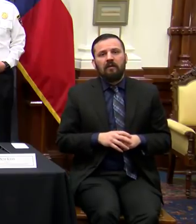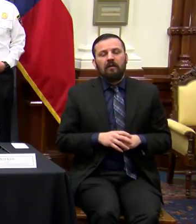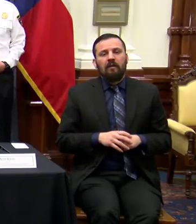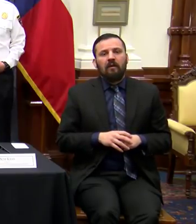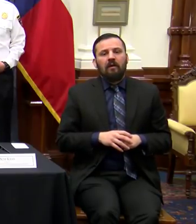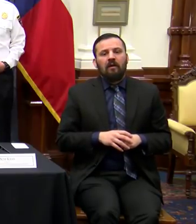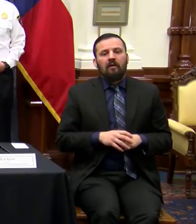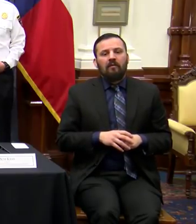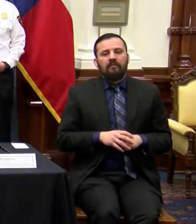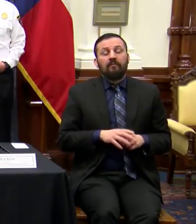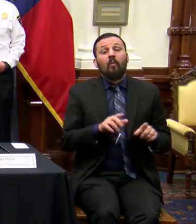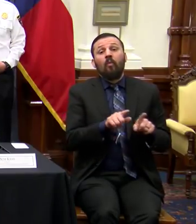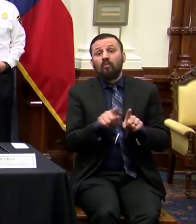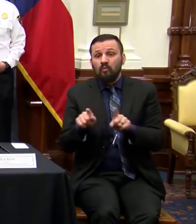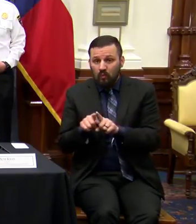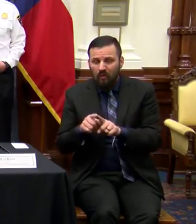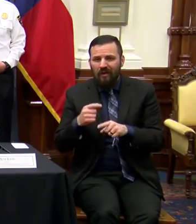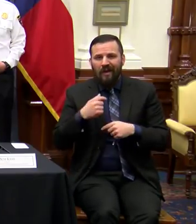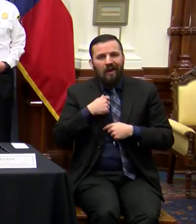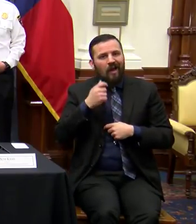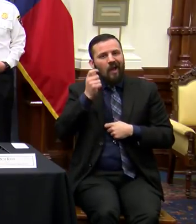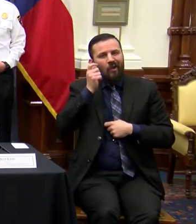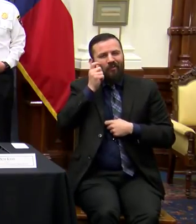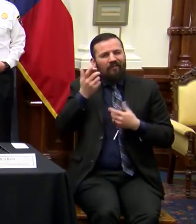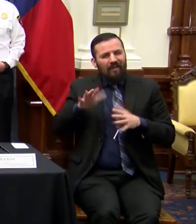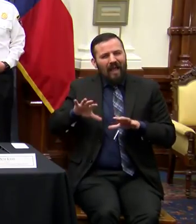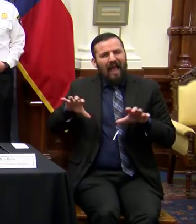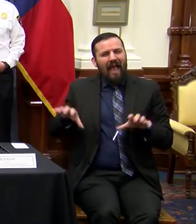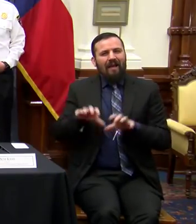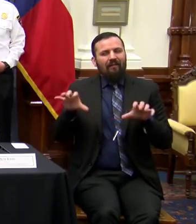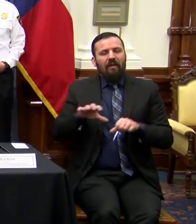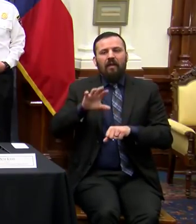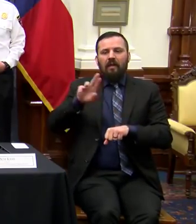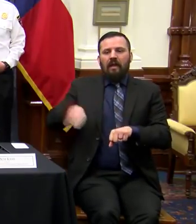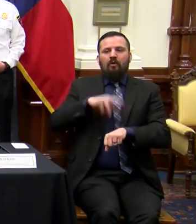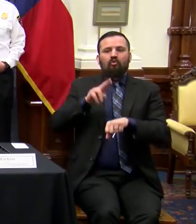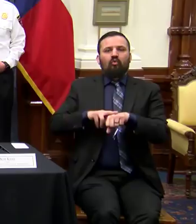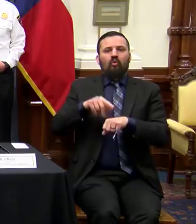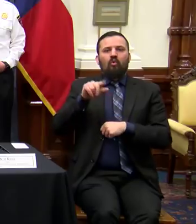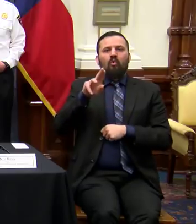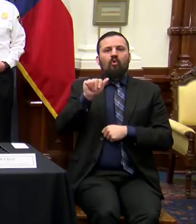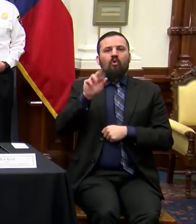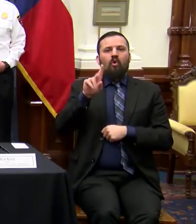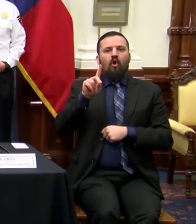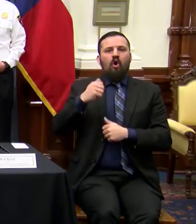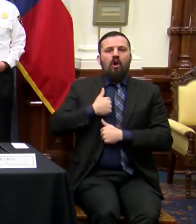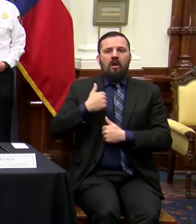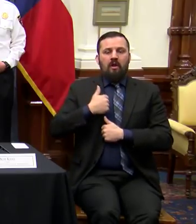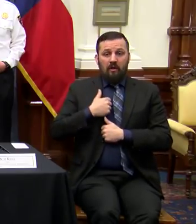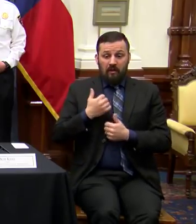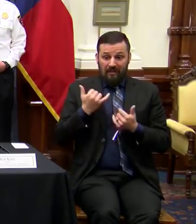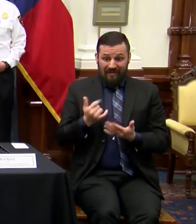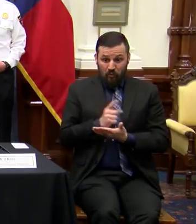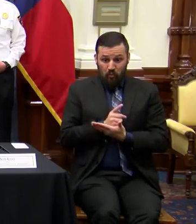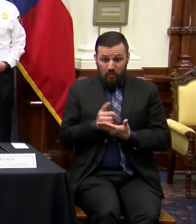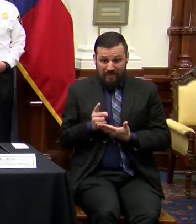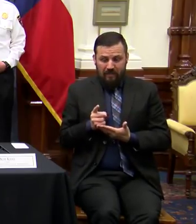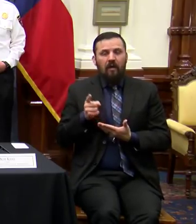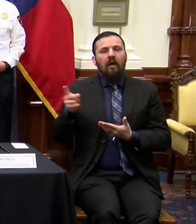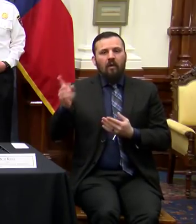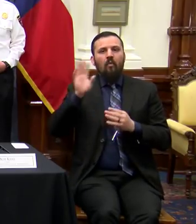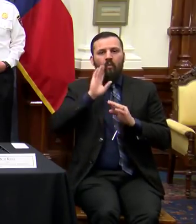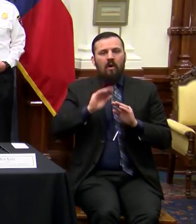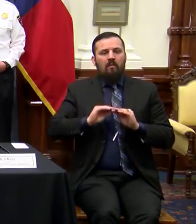those lines, I have previously activated the National Guard. The National Guard, this week, is going to be